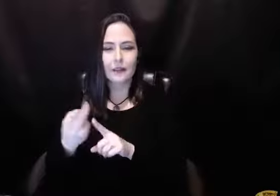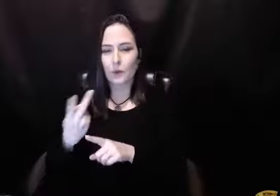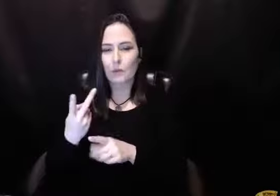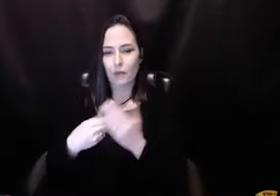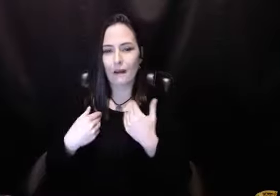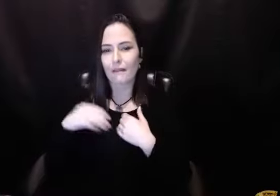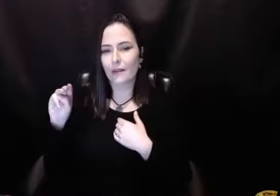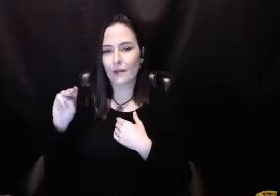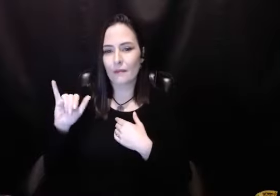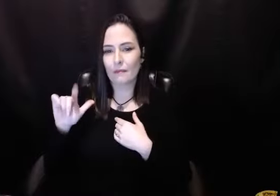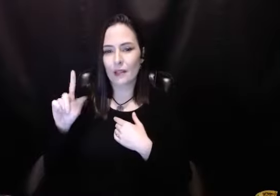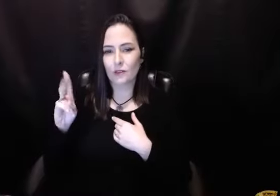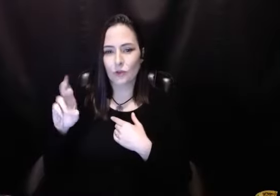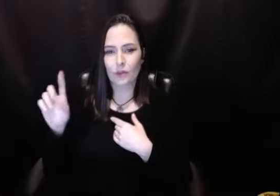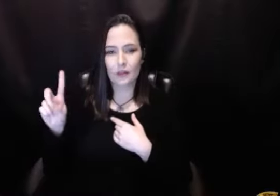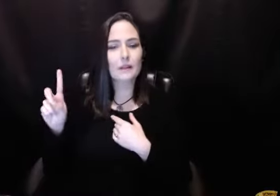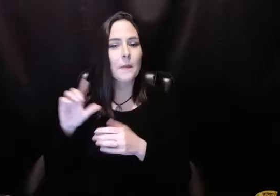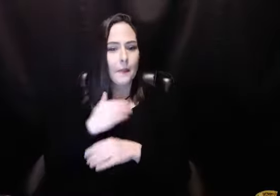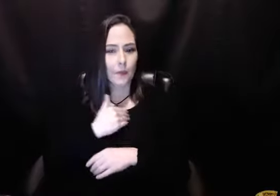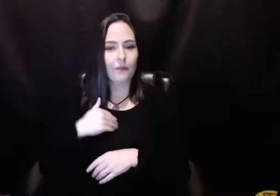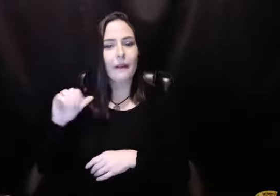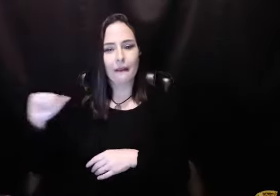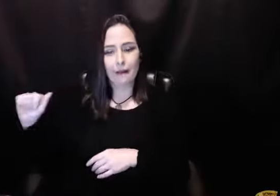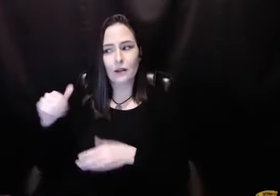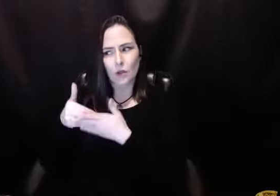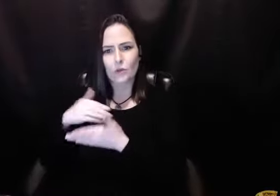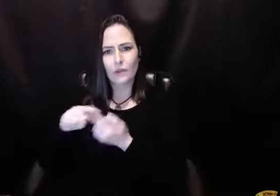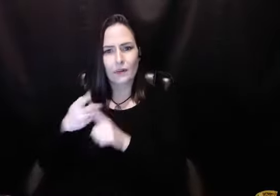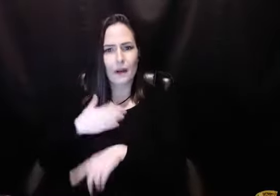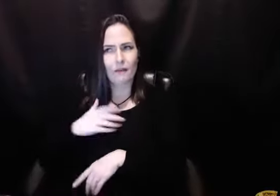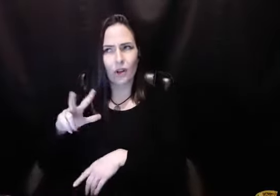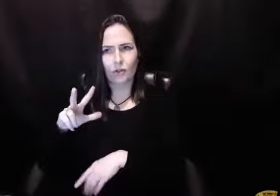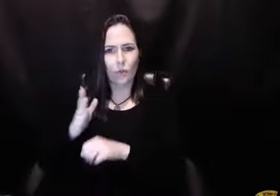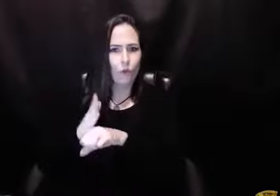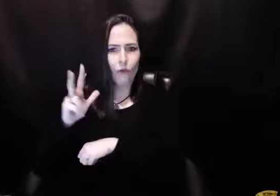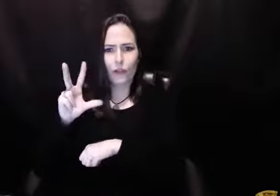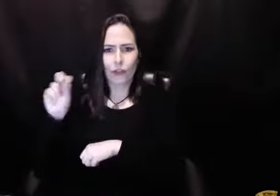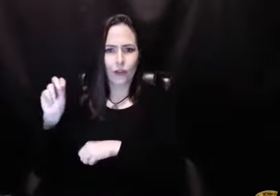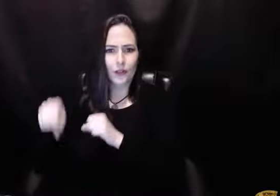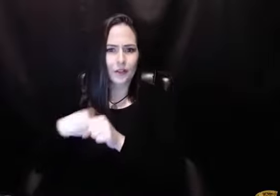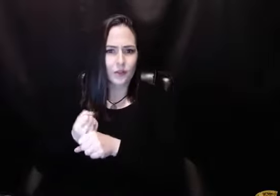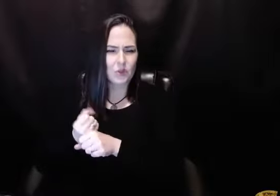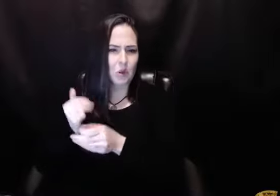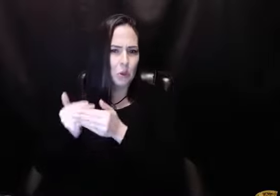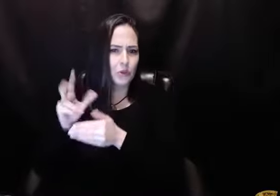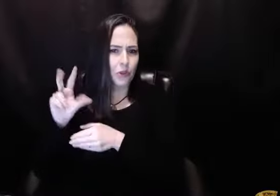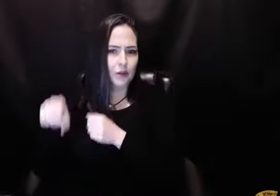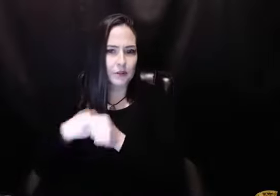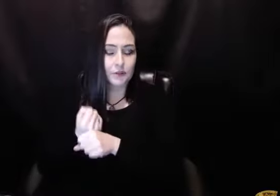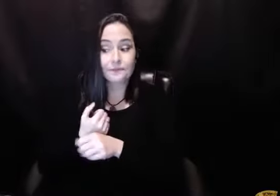that Mary Pearl just talked about. Her name is Mildred, dear, dear member of AA, and a close friend of mine now for almost 30